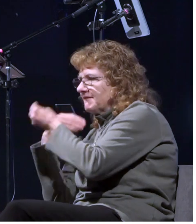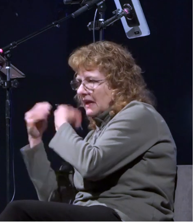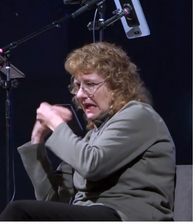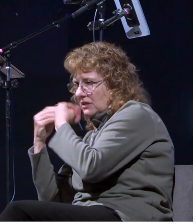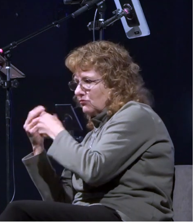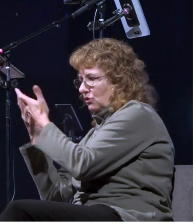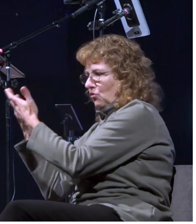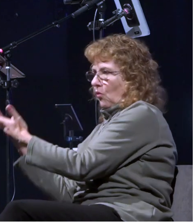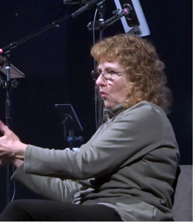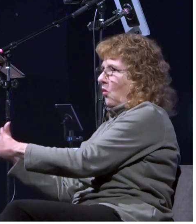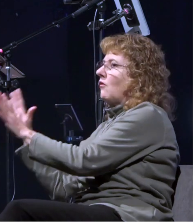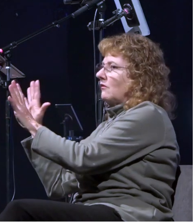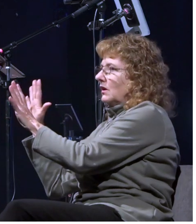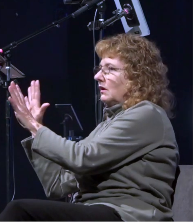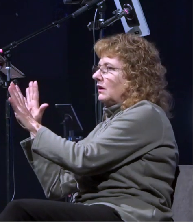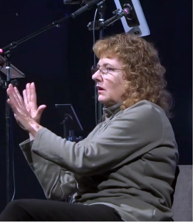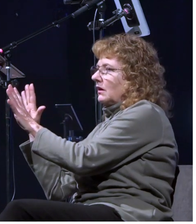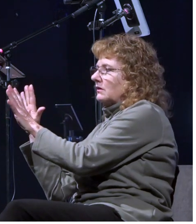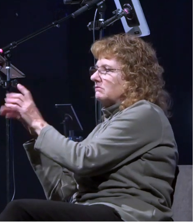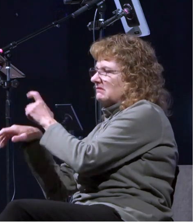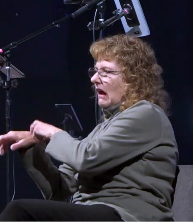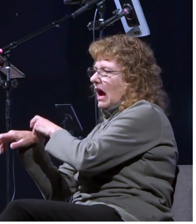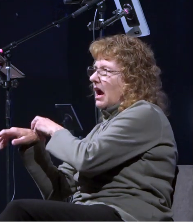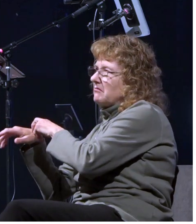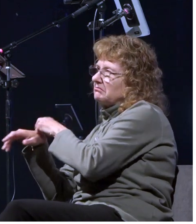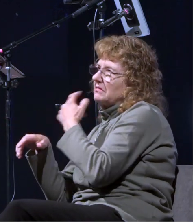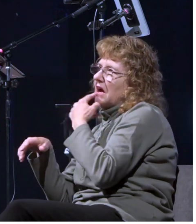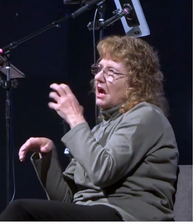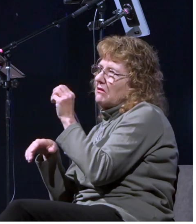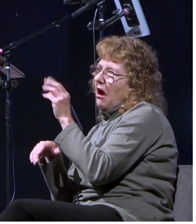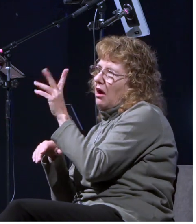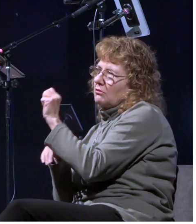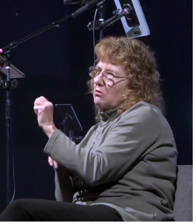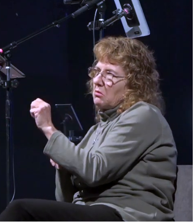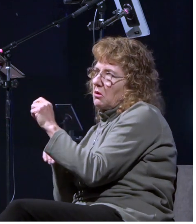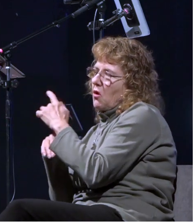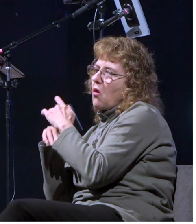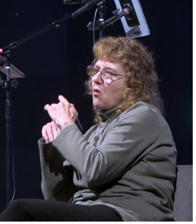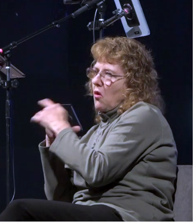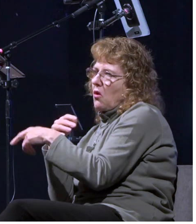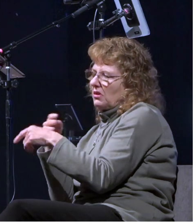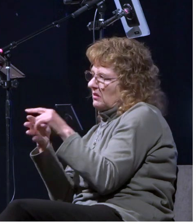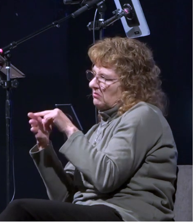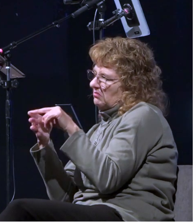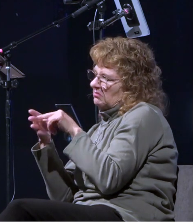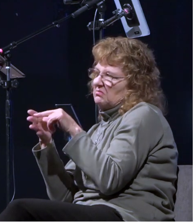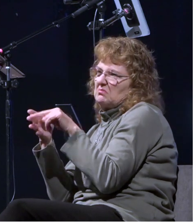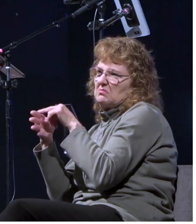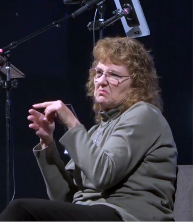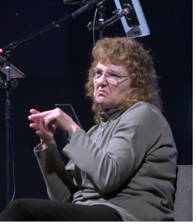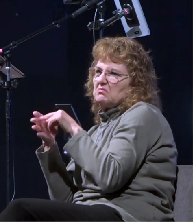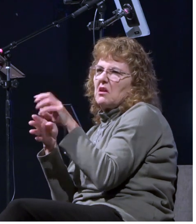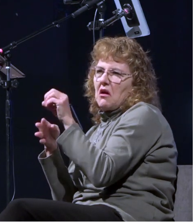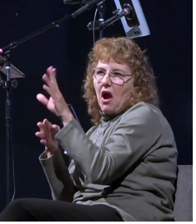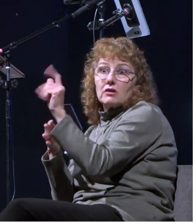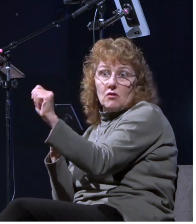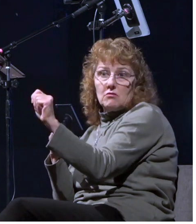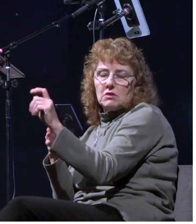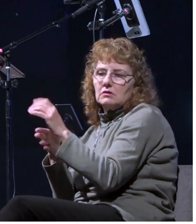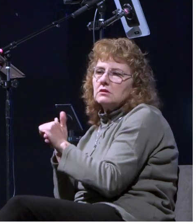so this would put it somewhere in early october uh and what luke is communicating here is by the time they fought all the weather and